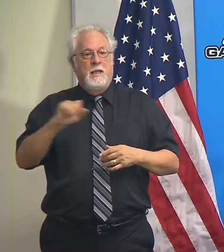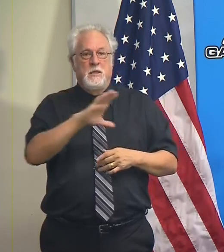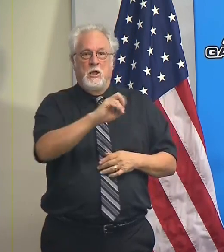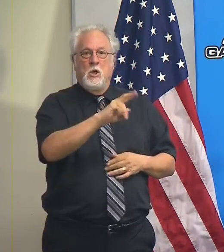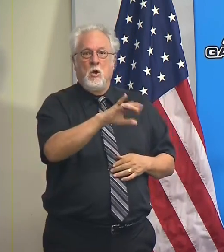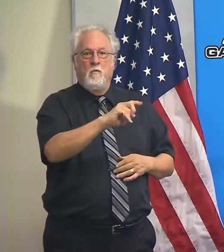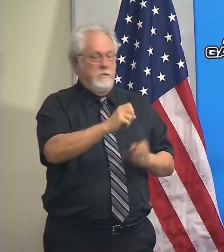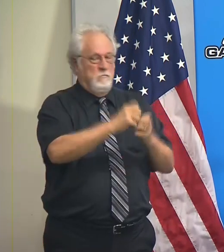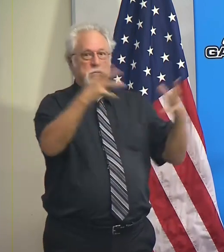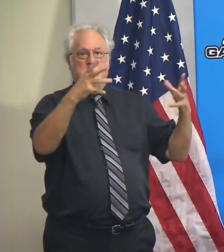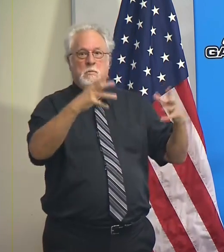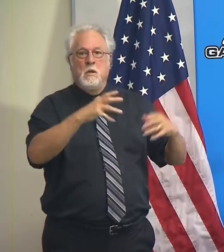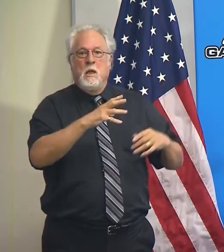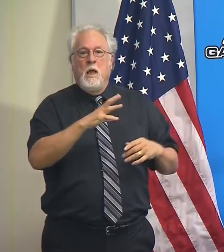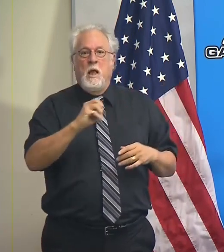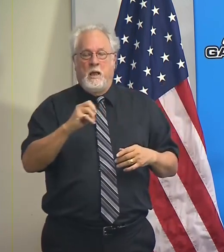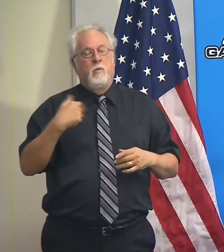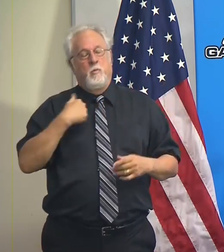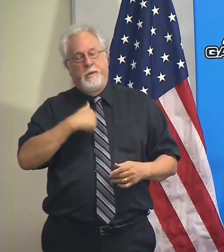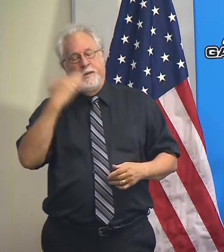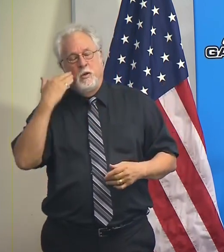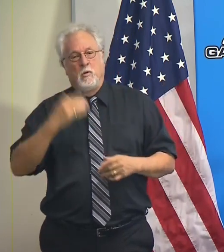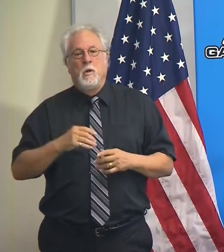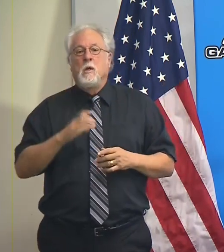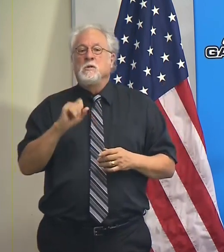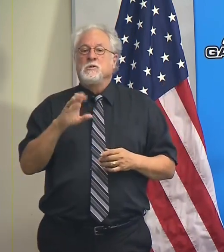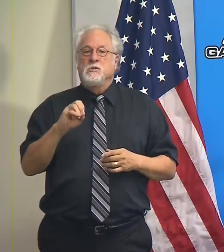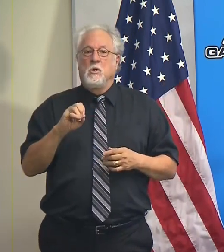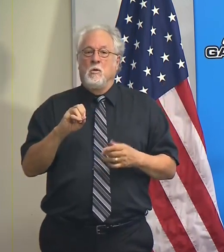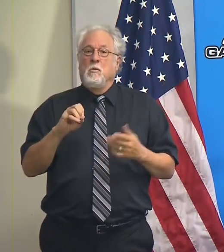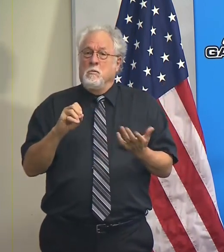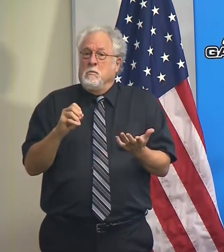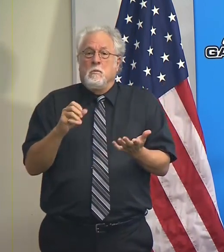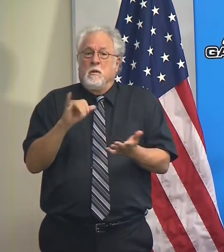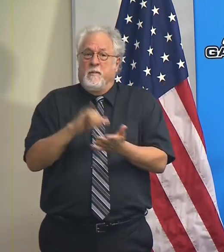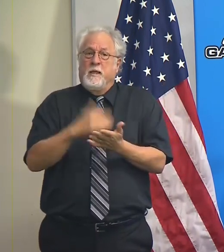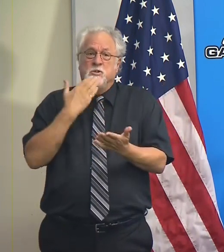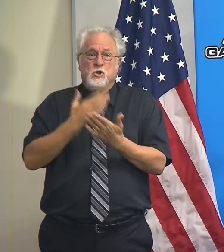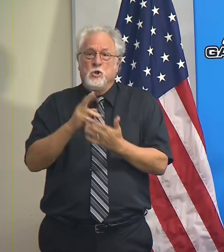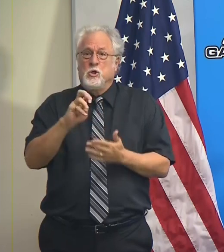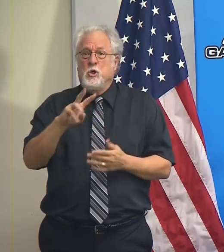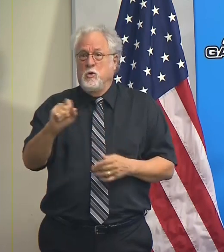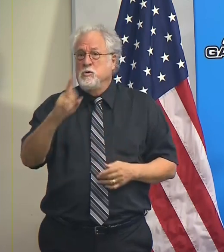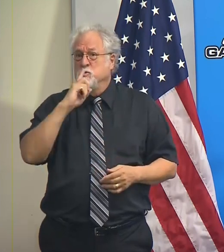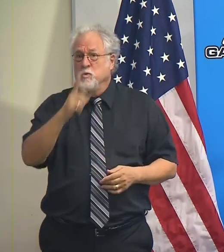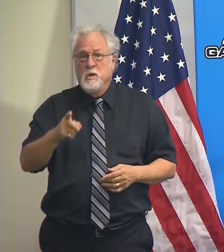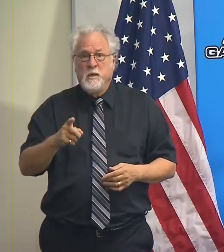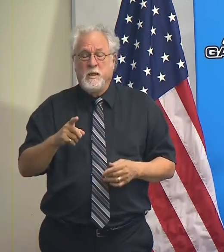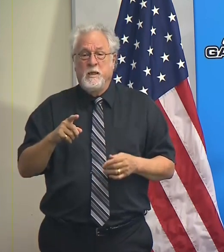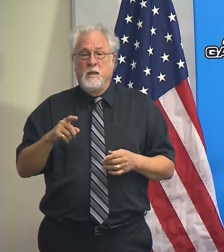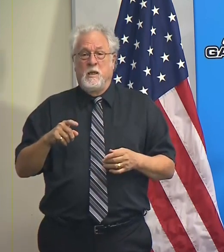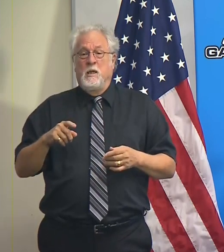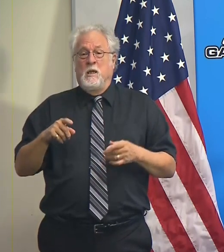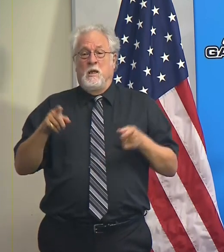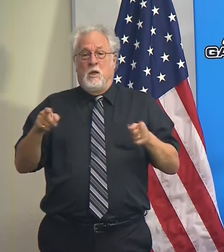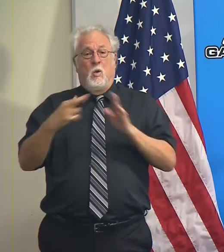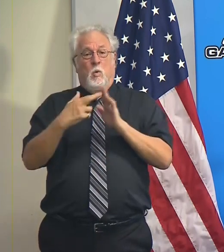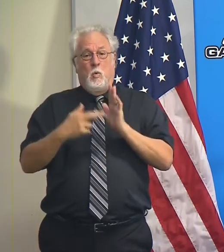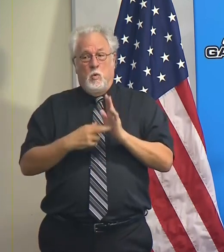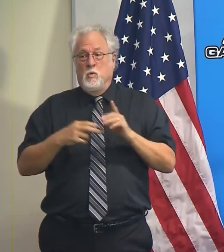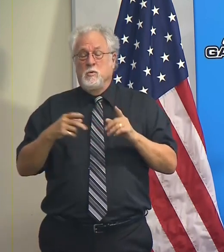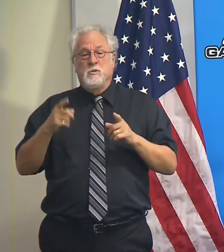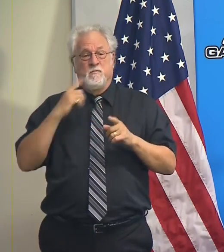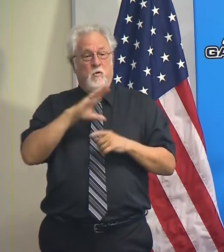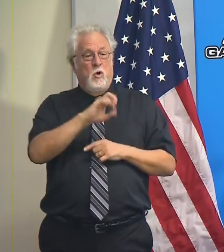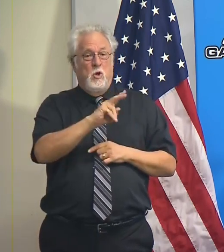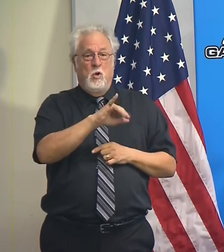COVID surged as we all know. So that is some good news actually is that the mitigation measures that we have in